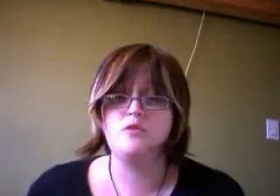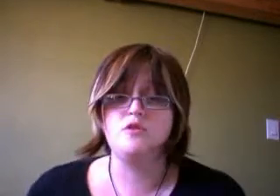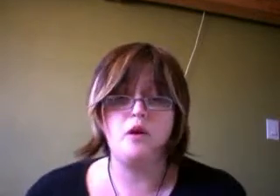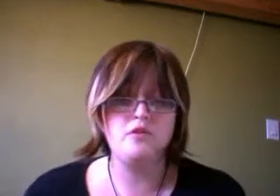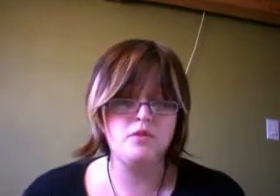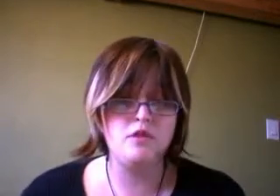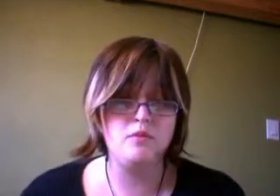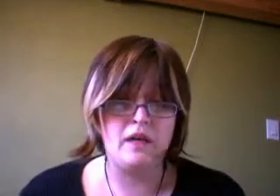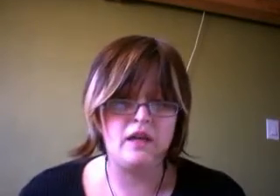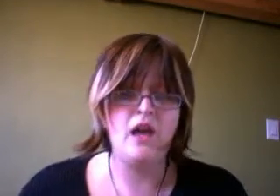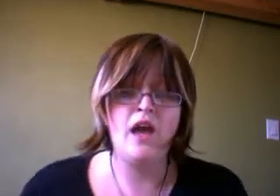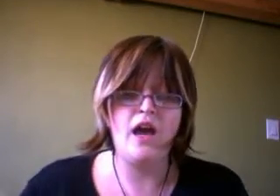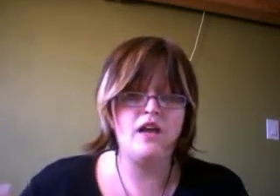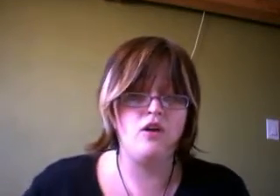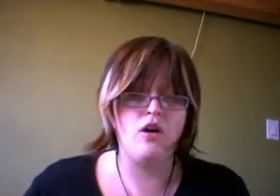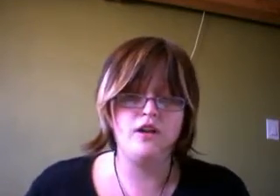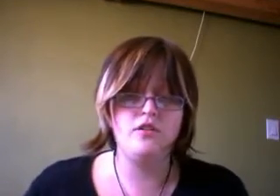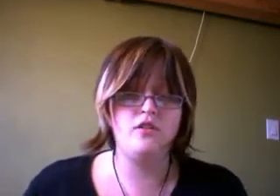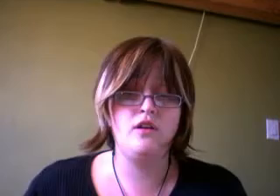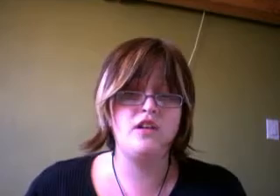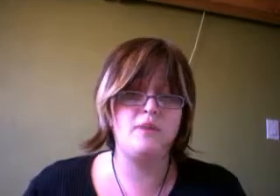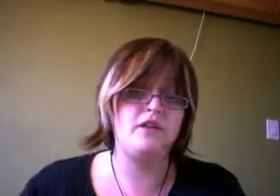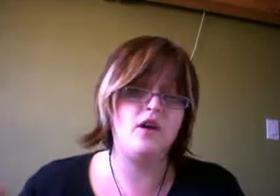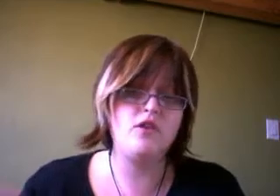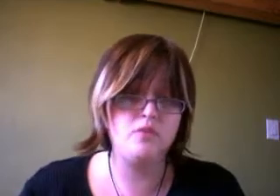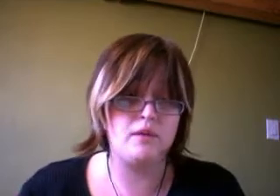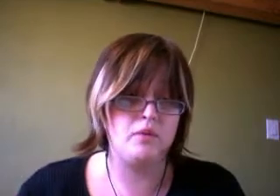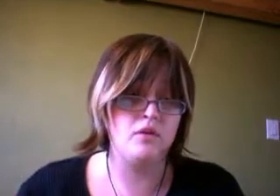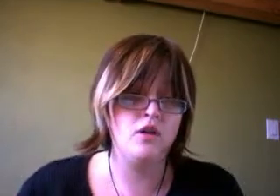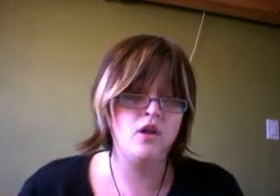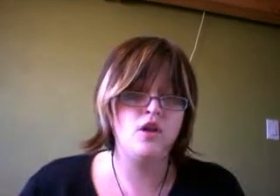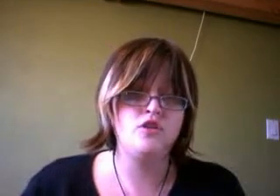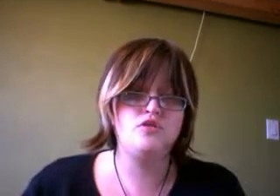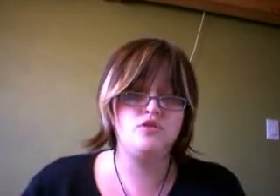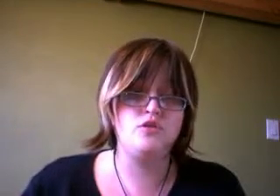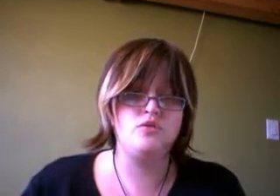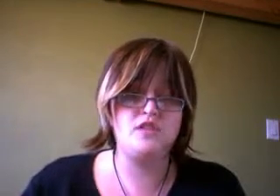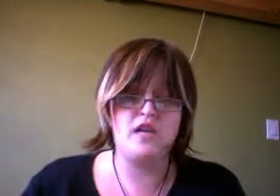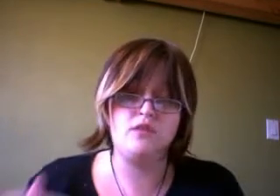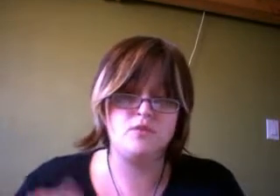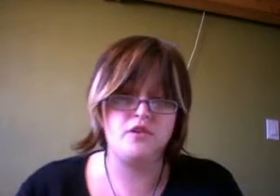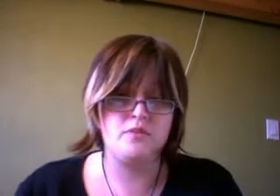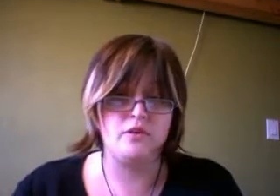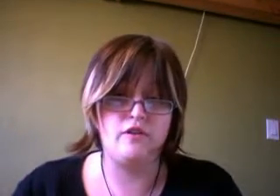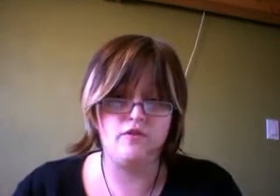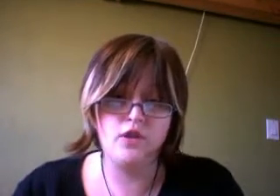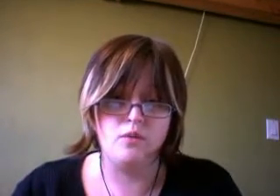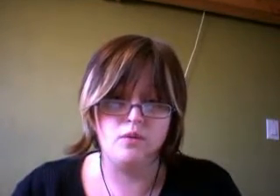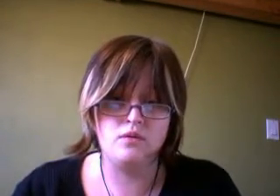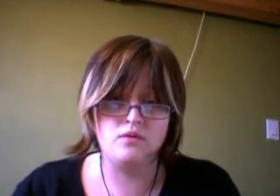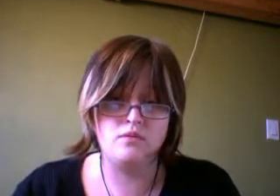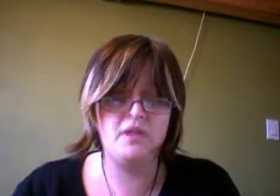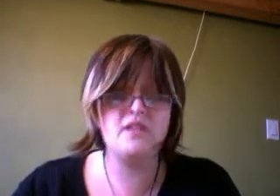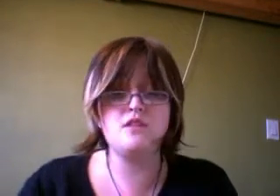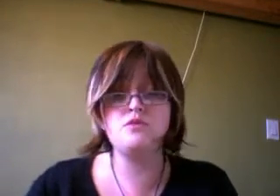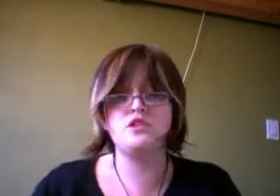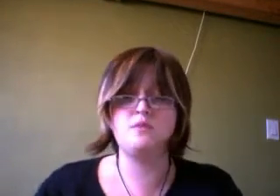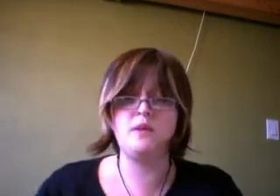responsible human being and not expect other people to take the responsibility for you. Because that's what she expected.